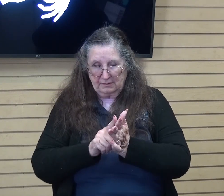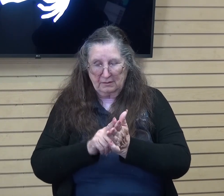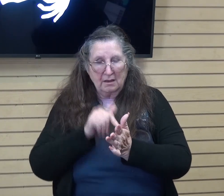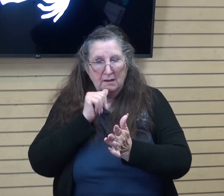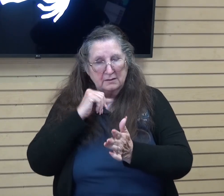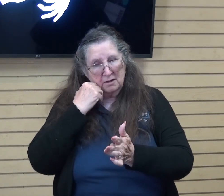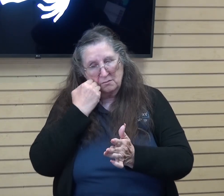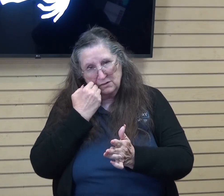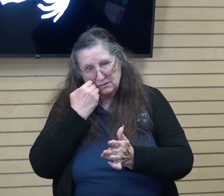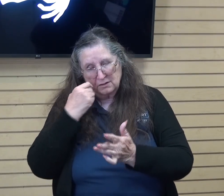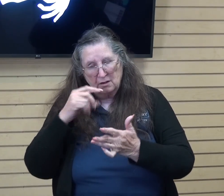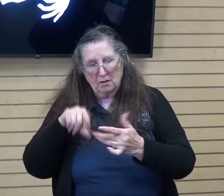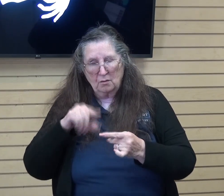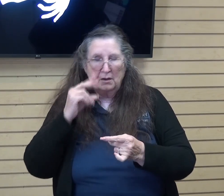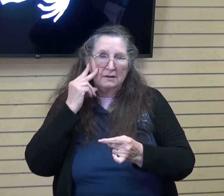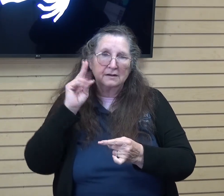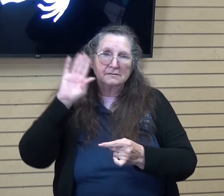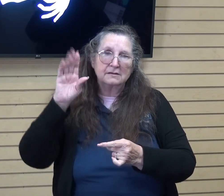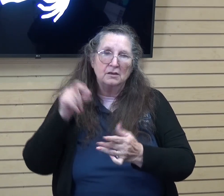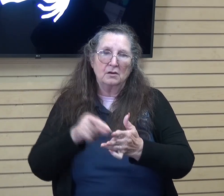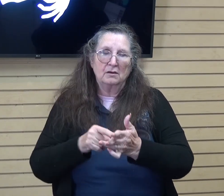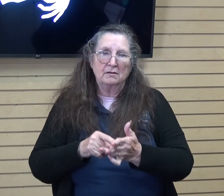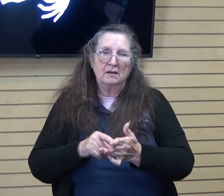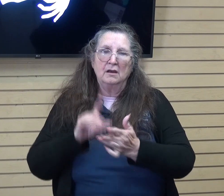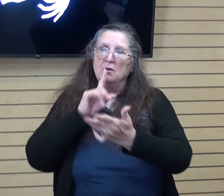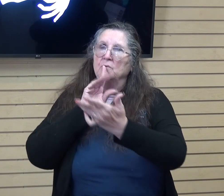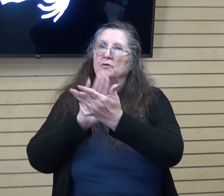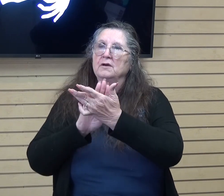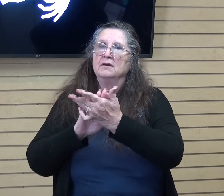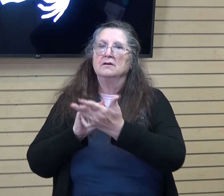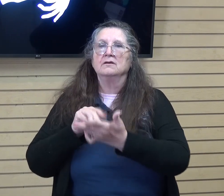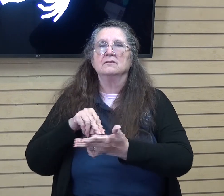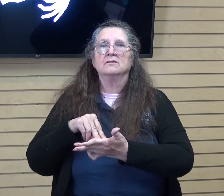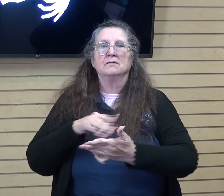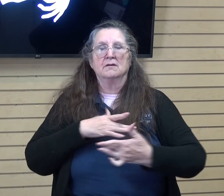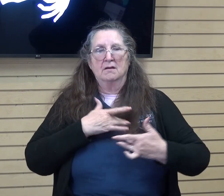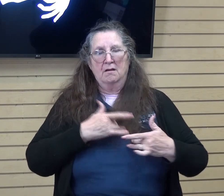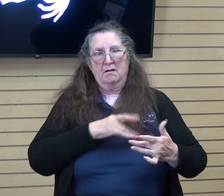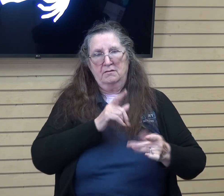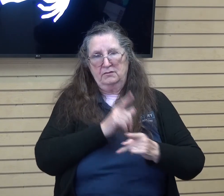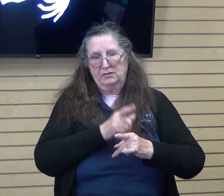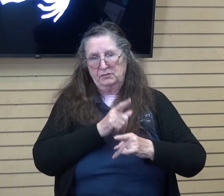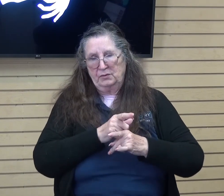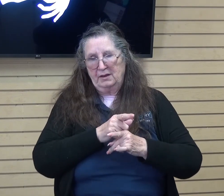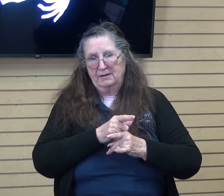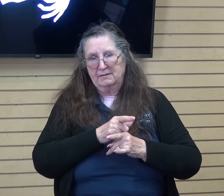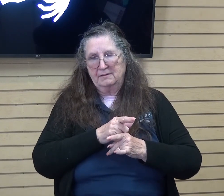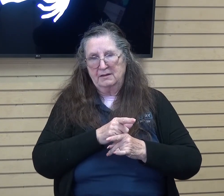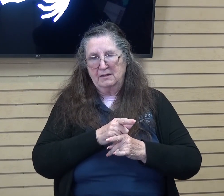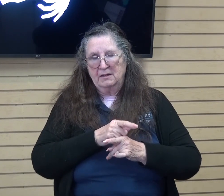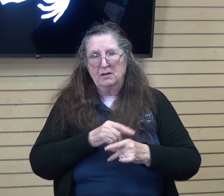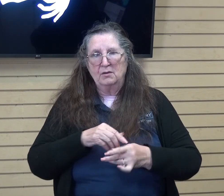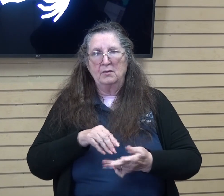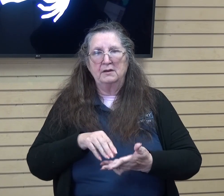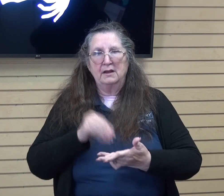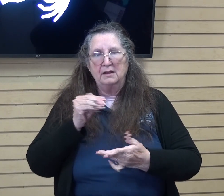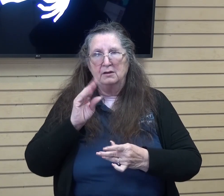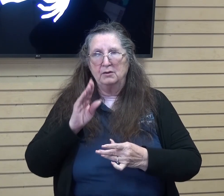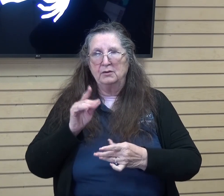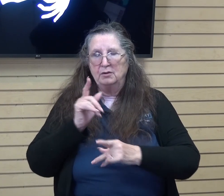commandments i will praise you with uprightness of heart when i learn your righteous judgments i will keep your